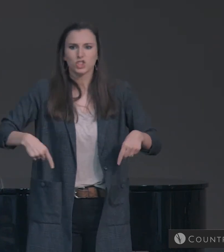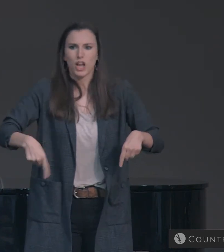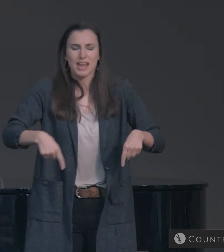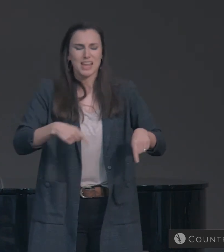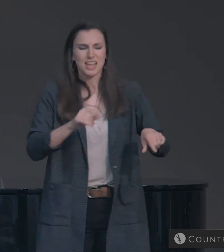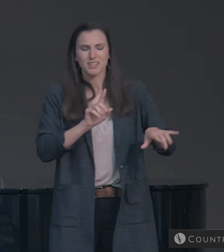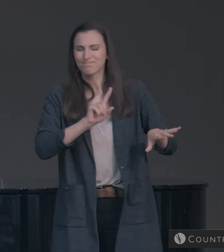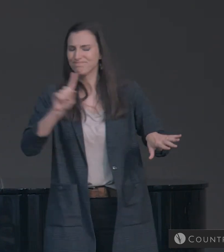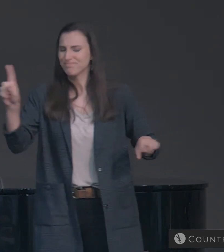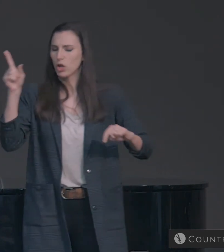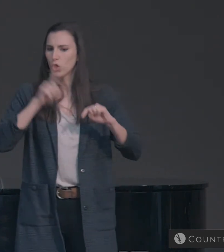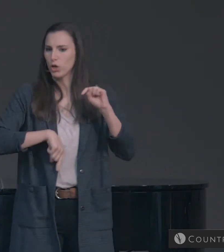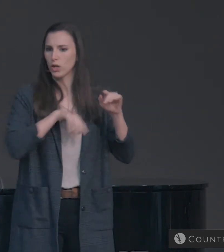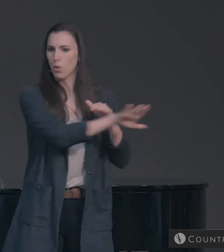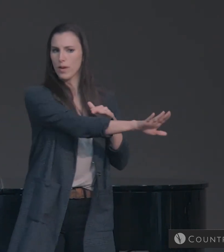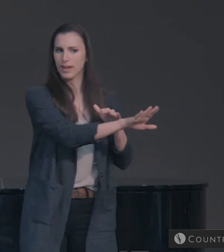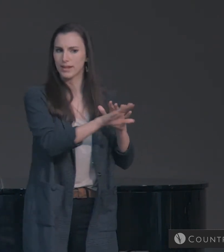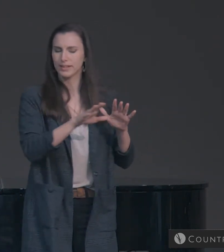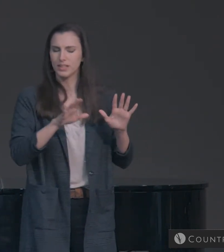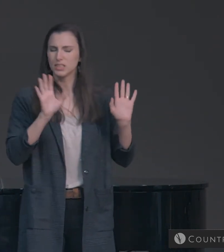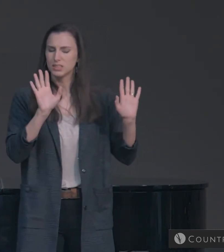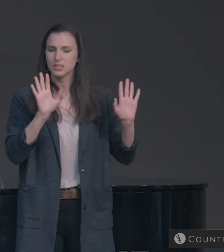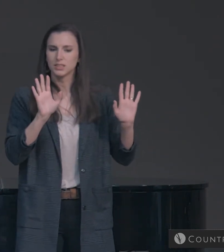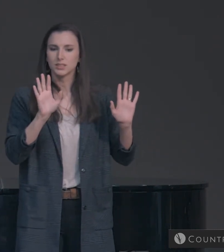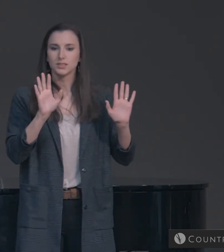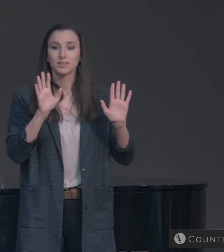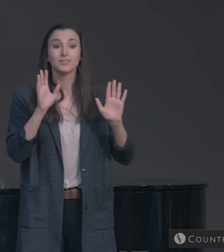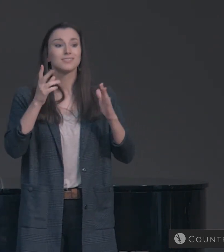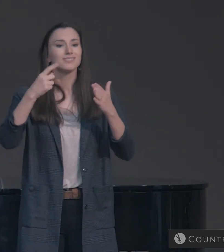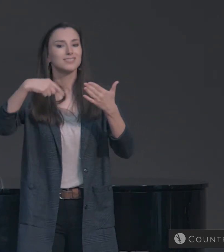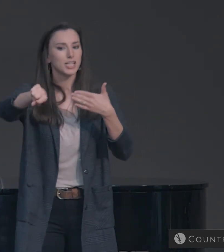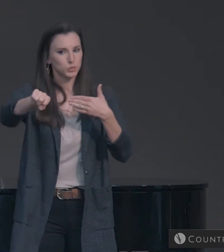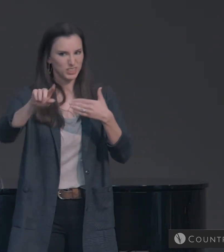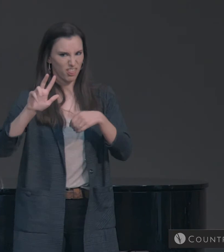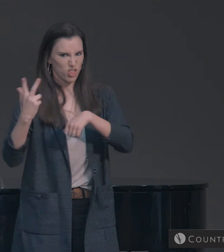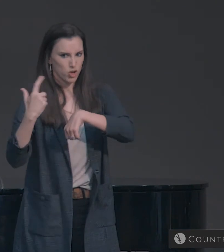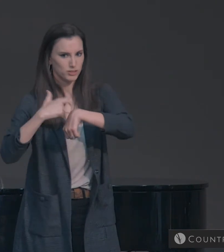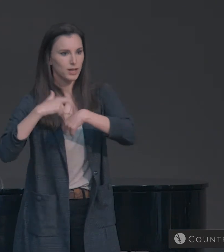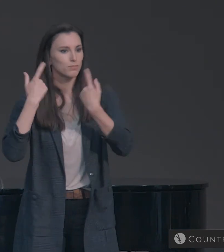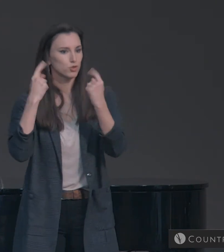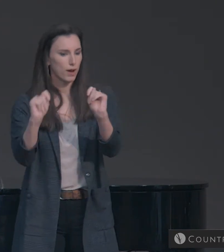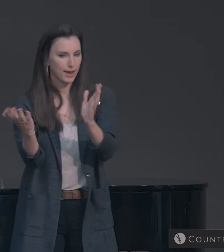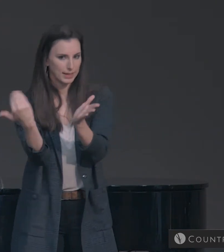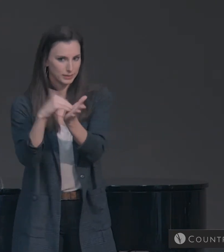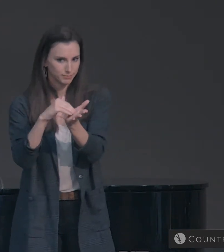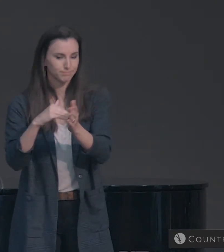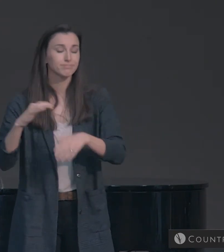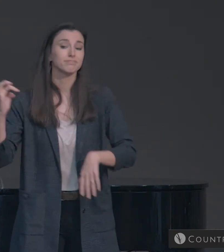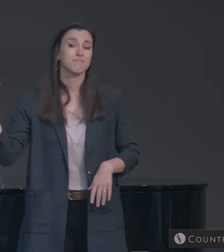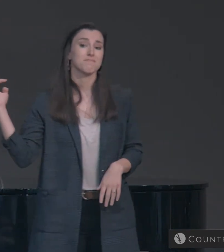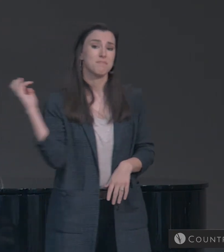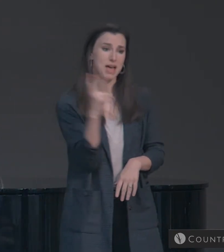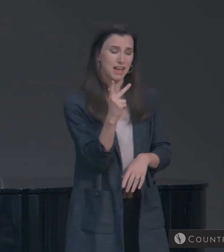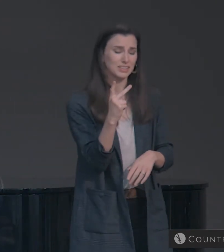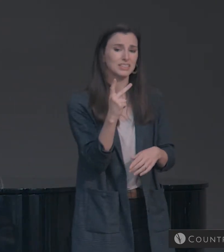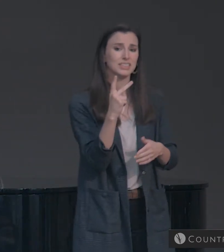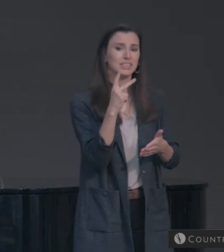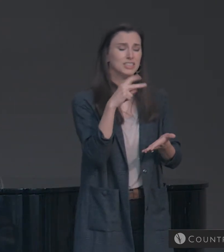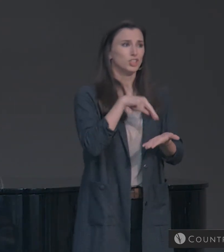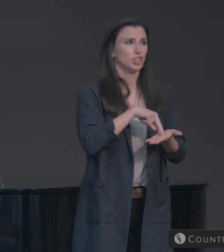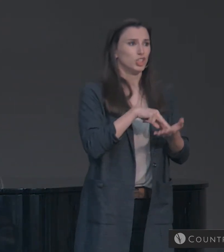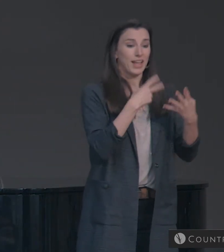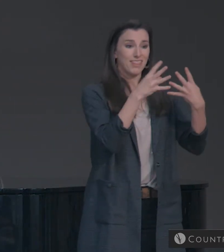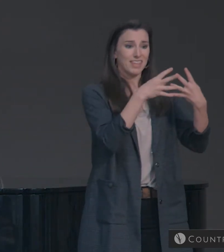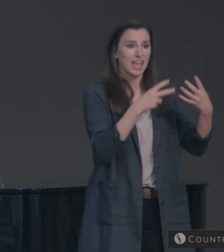He was just going to try one more time. So the next Sunday, he stood again, frozen